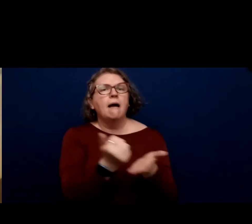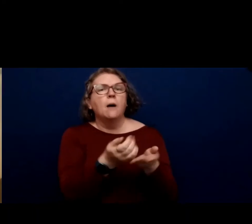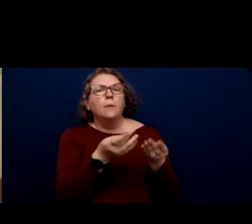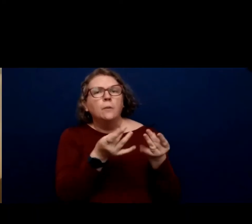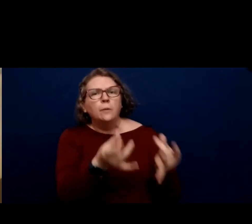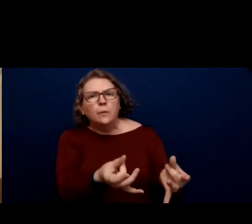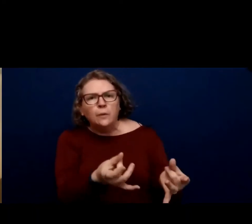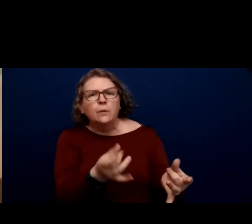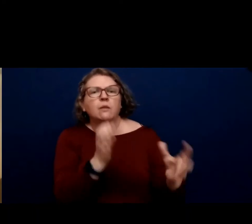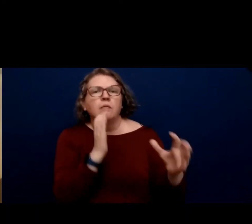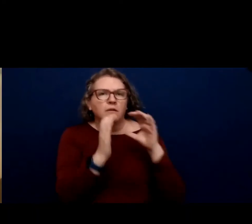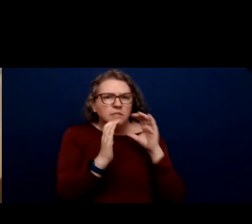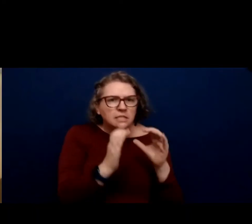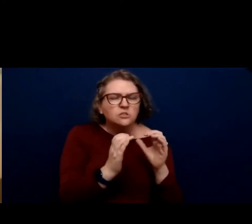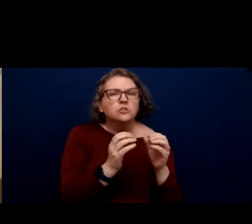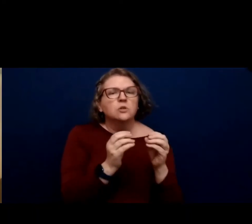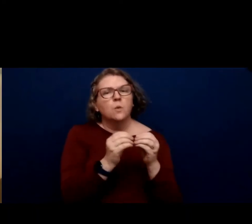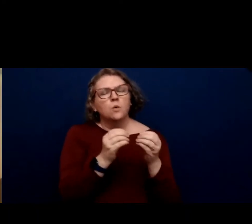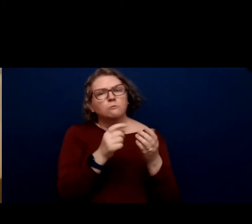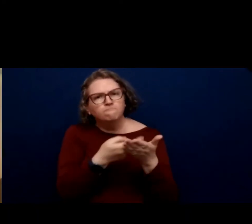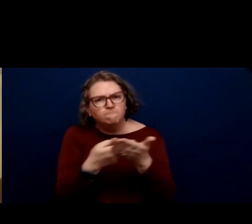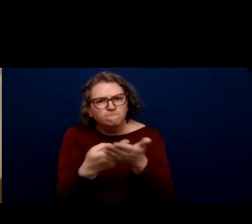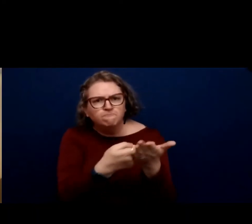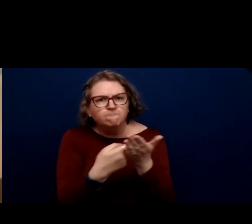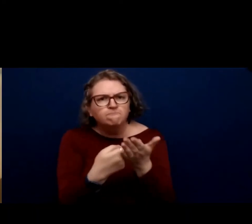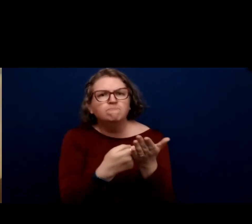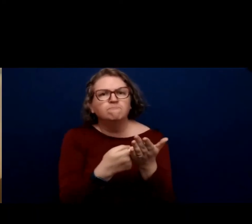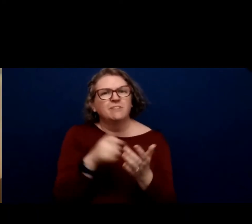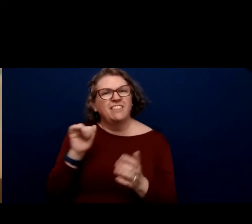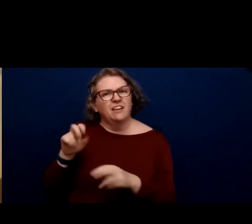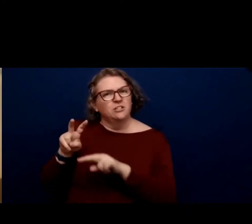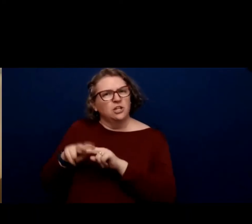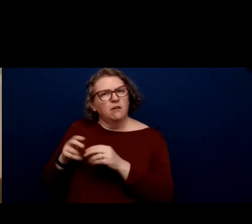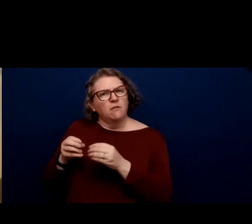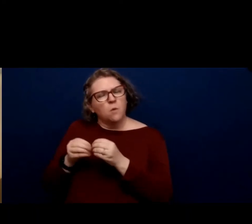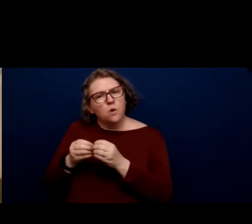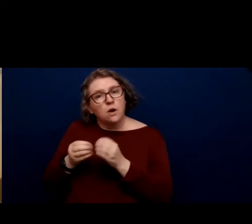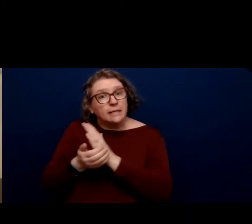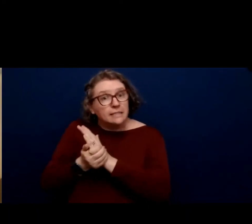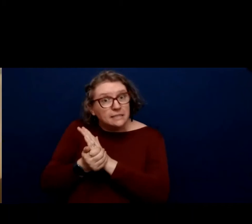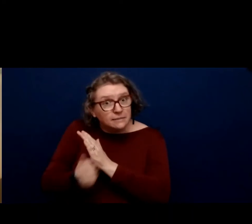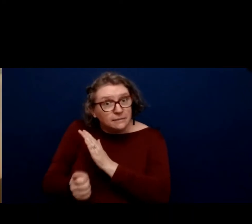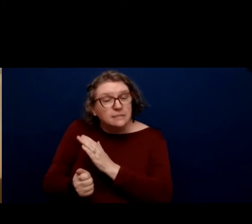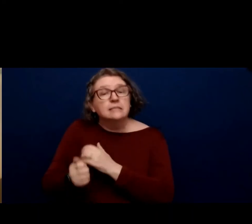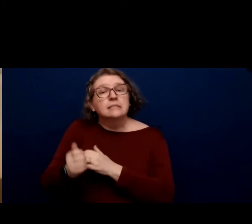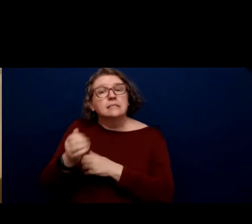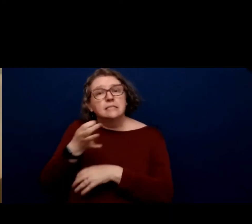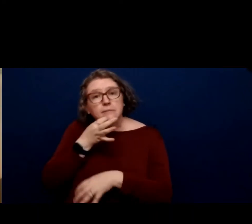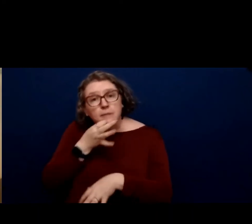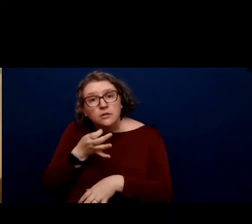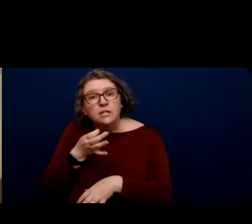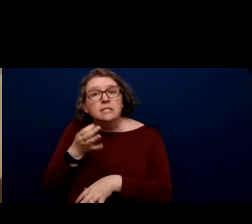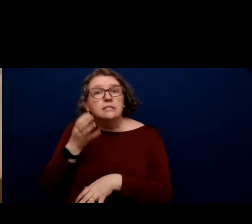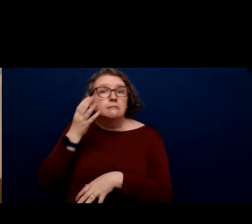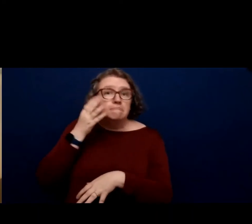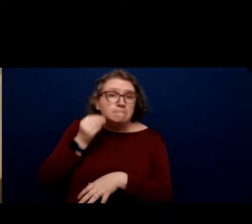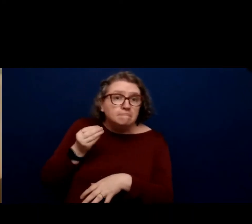chair, so has some degree of experience, whether early career or later career, and effectively